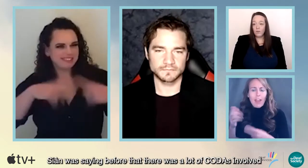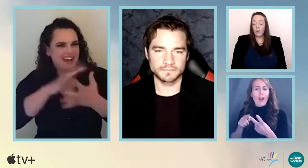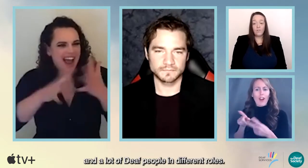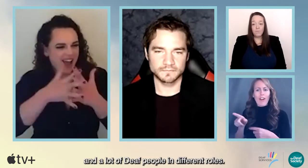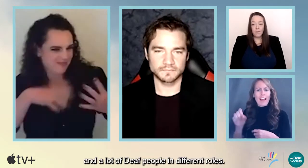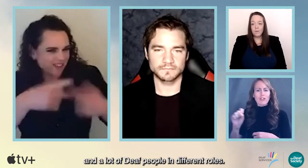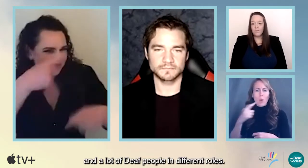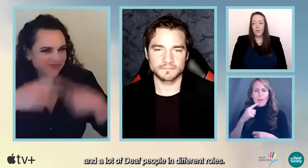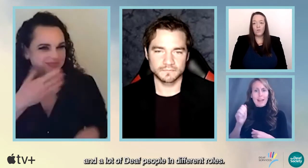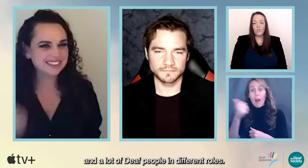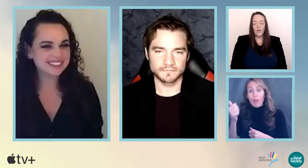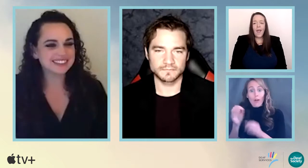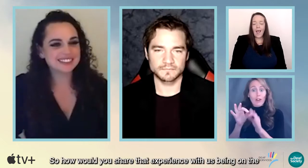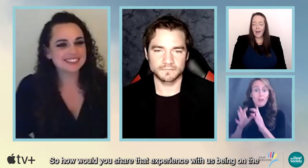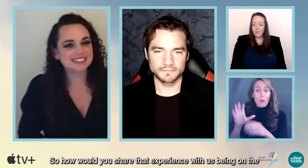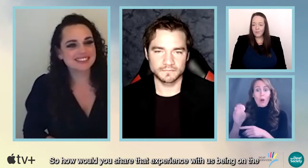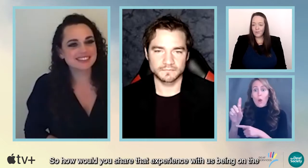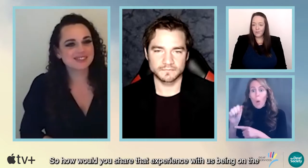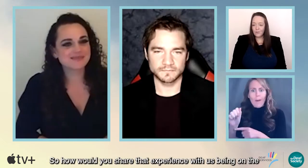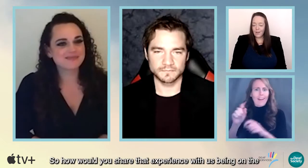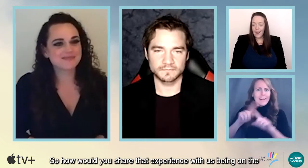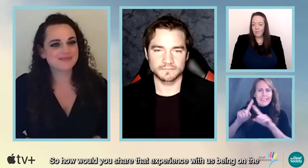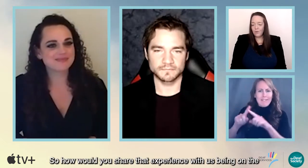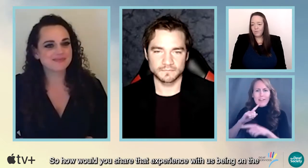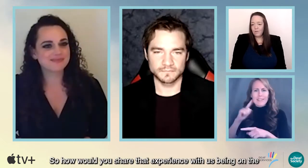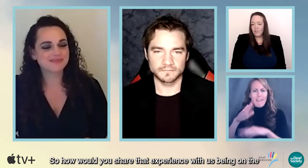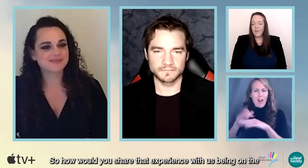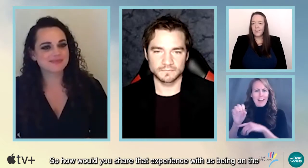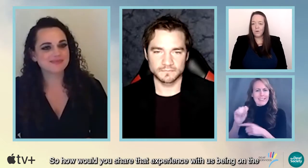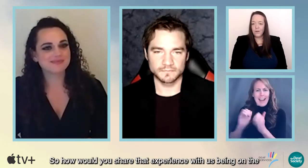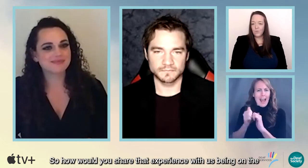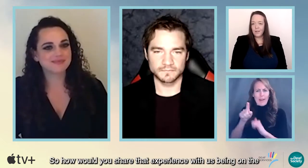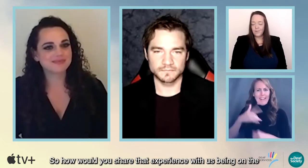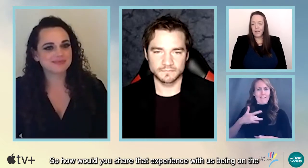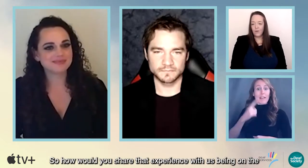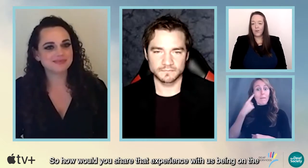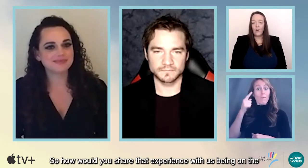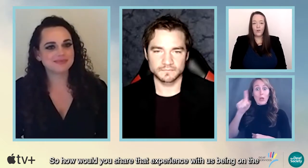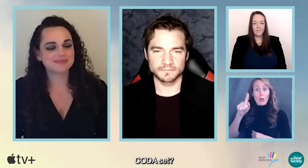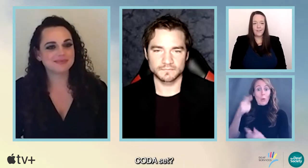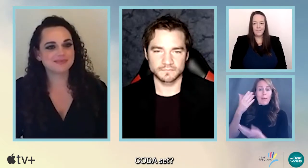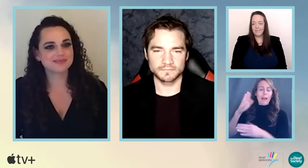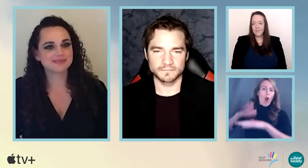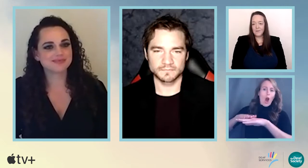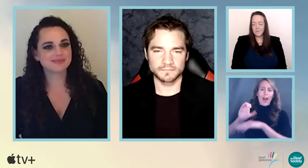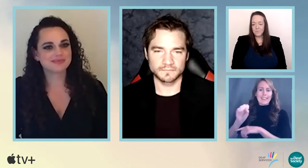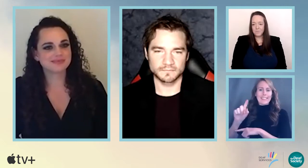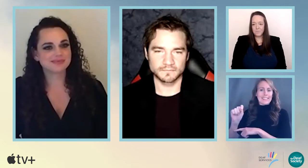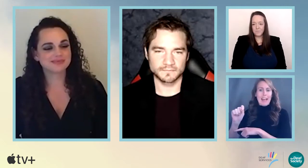involved and a lot of deaf people in different roles. So how would you share, how would you share that experience with us being on the coda set?